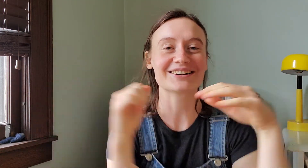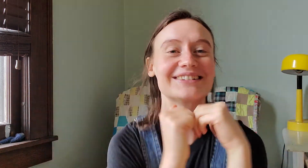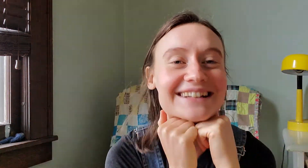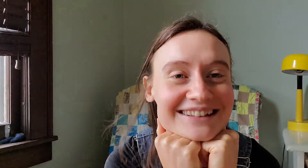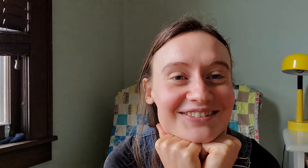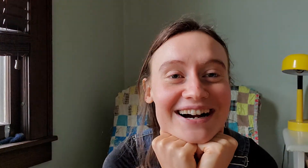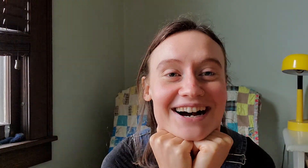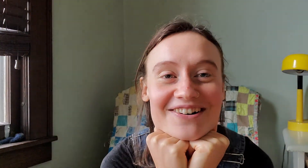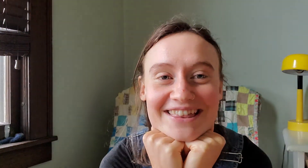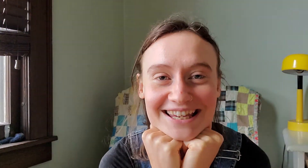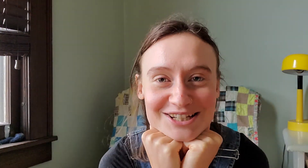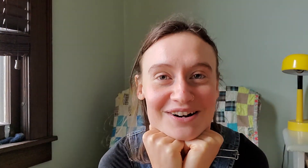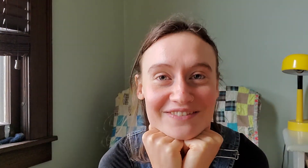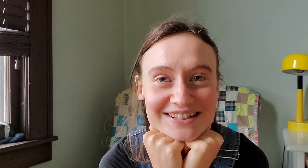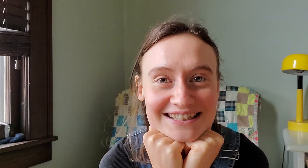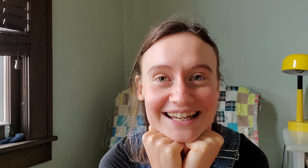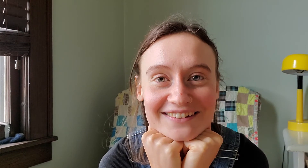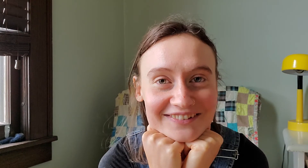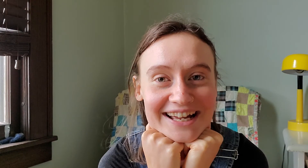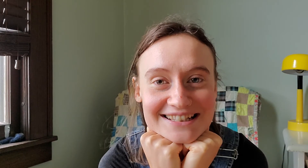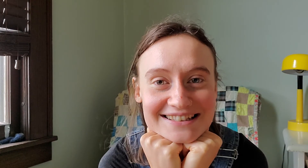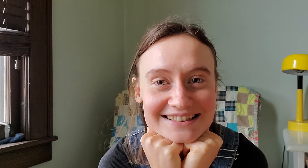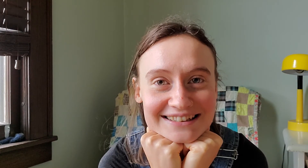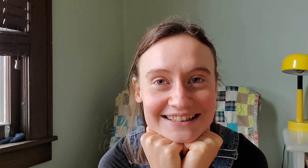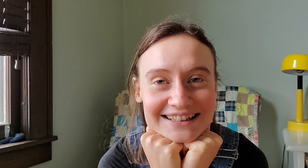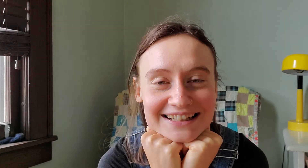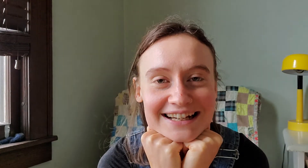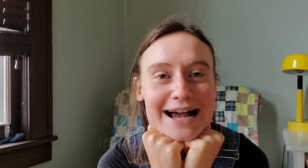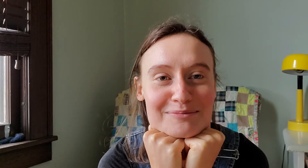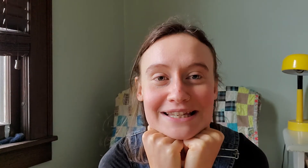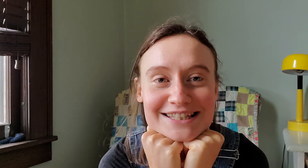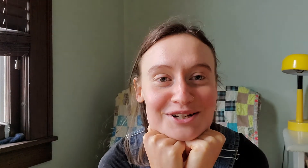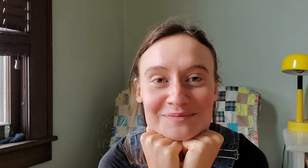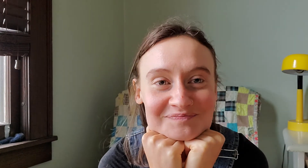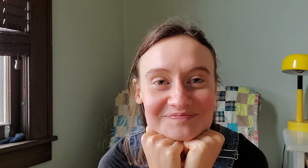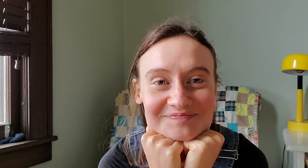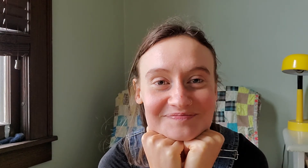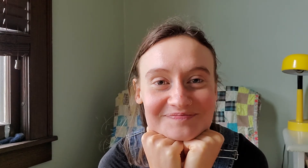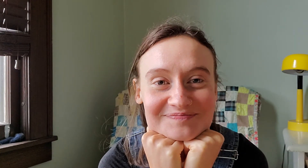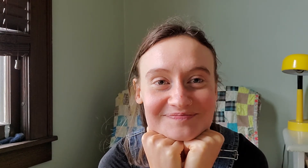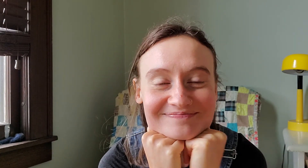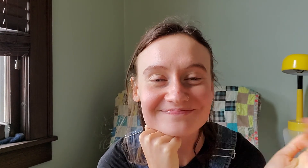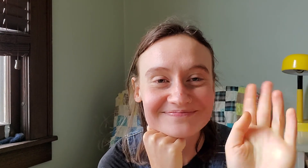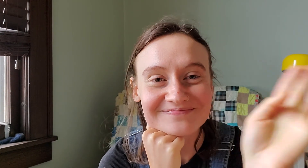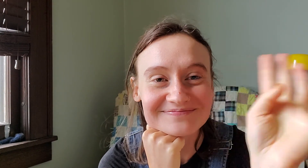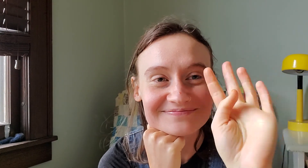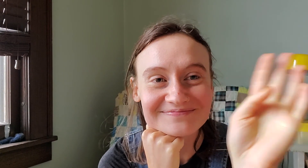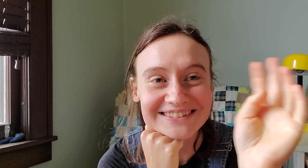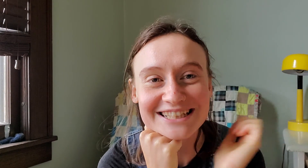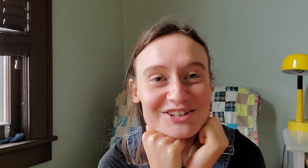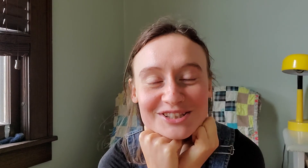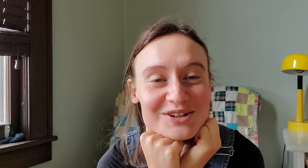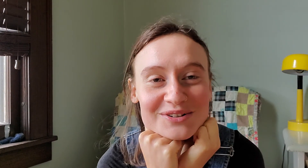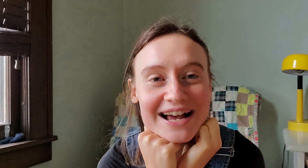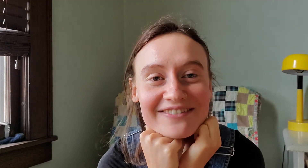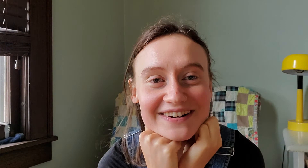And Roly Caterpillar the Roly-Poly Caterpillar a beautiful